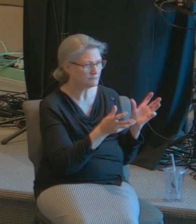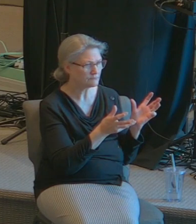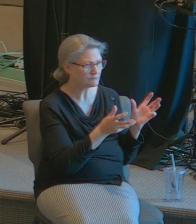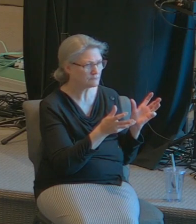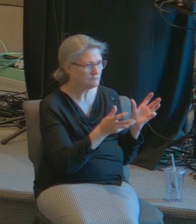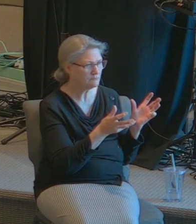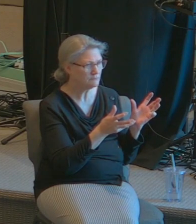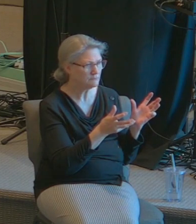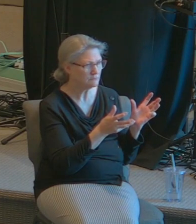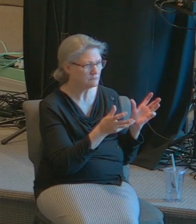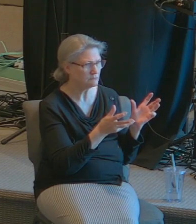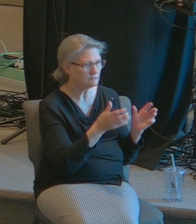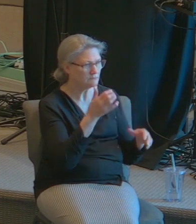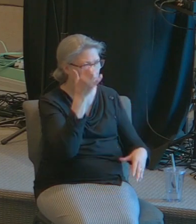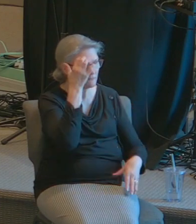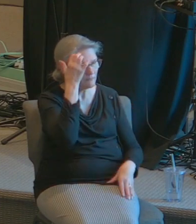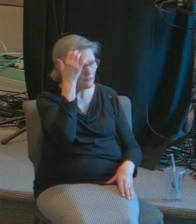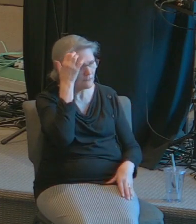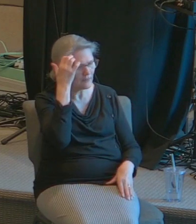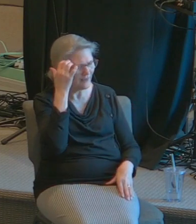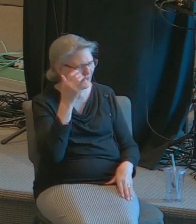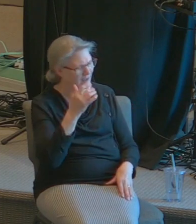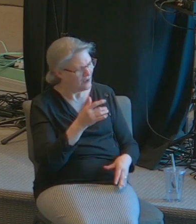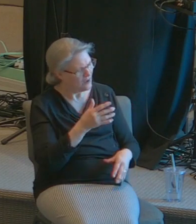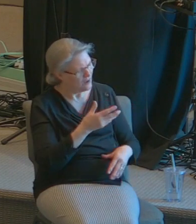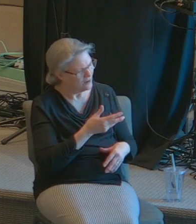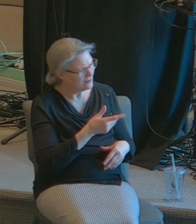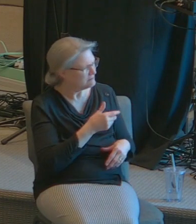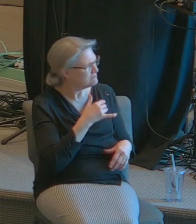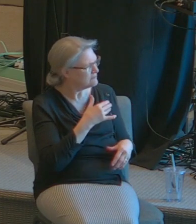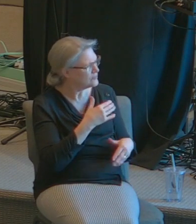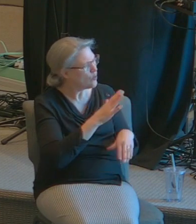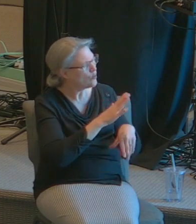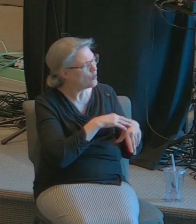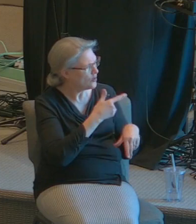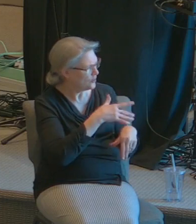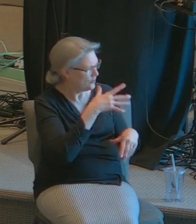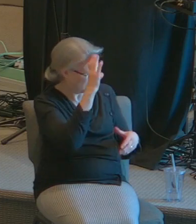and he said why don't you call your husband